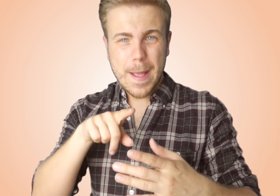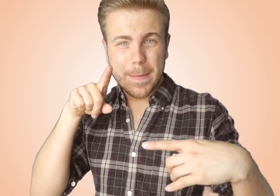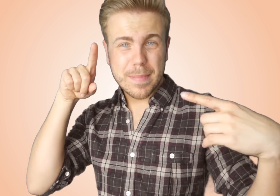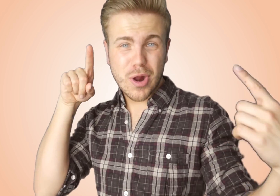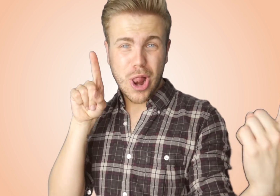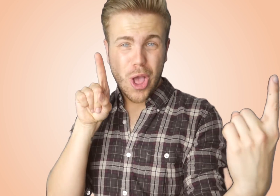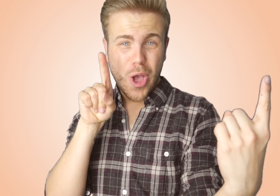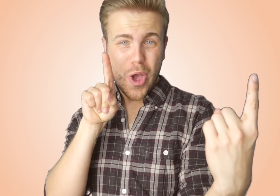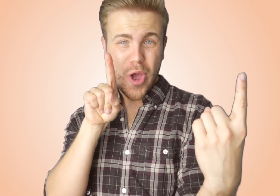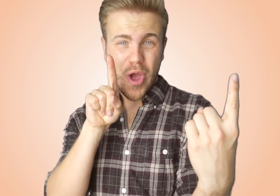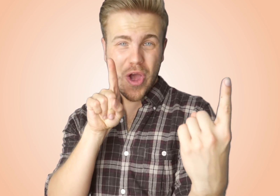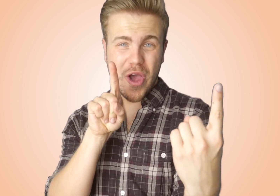closer